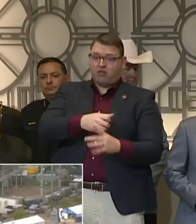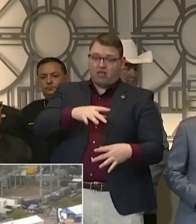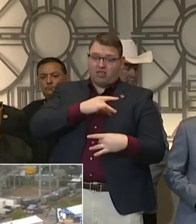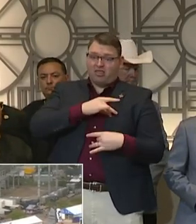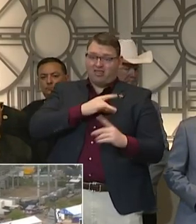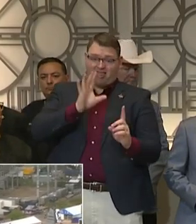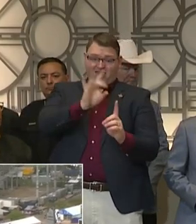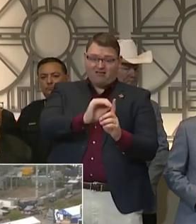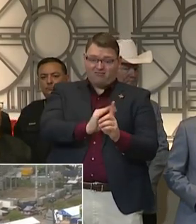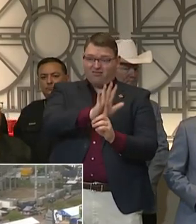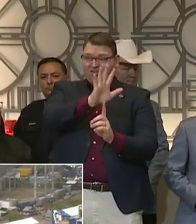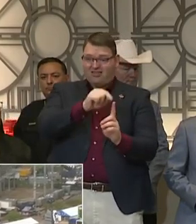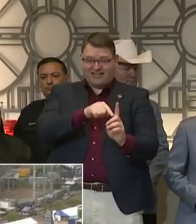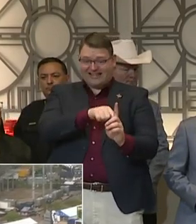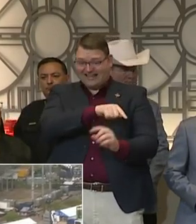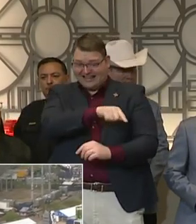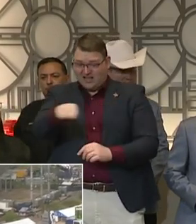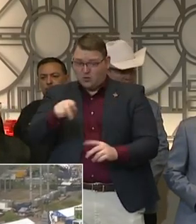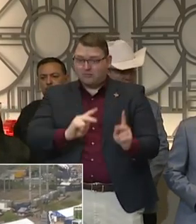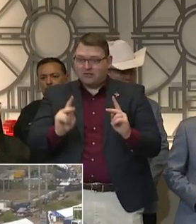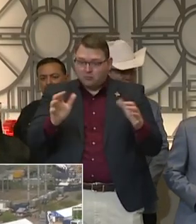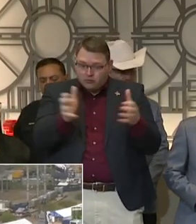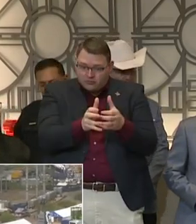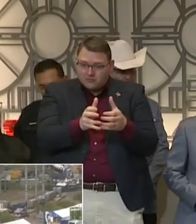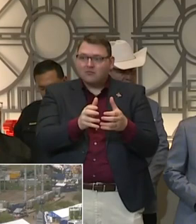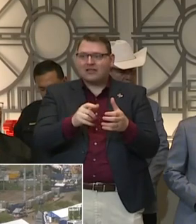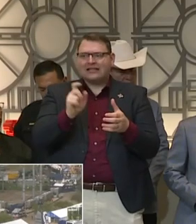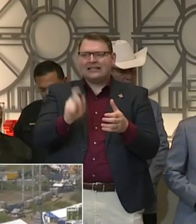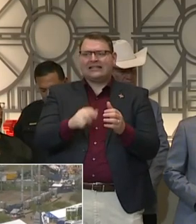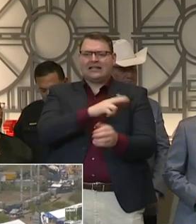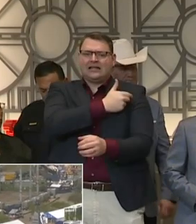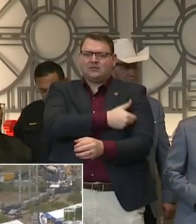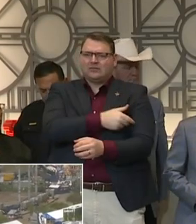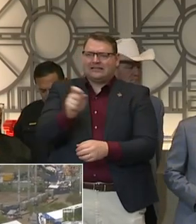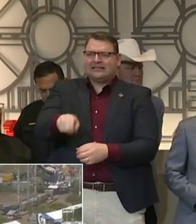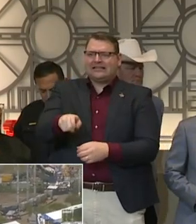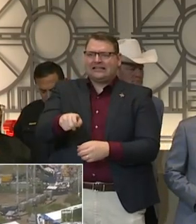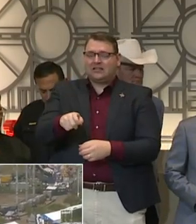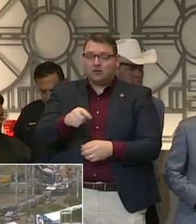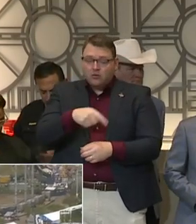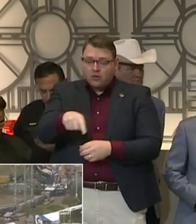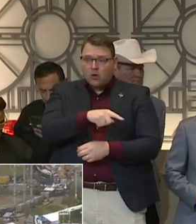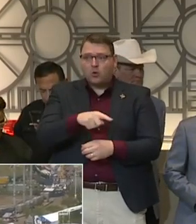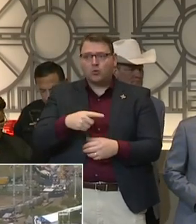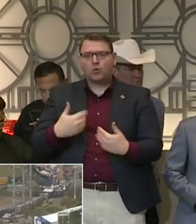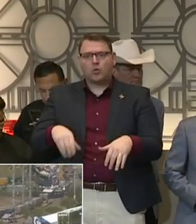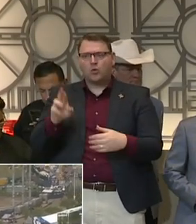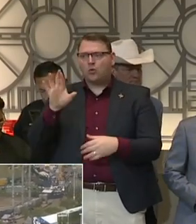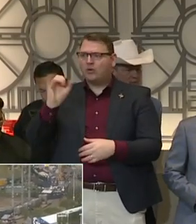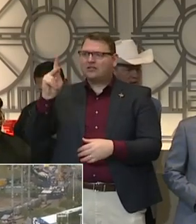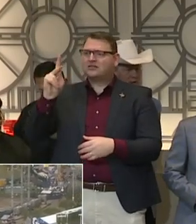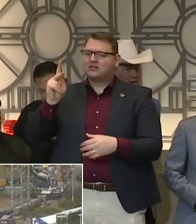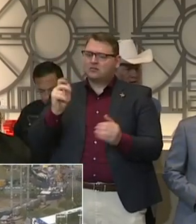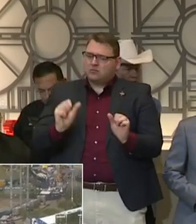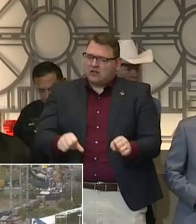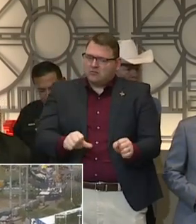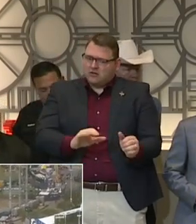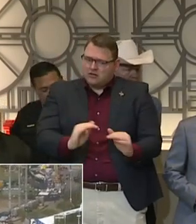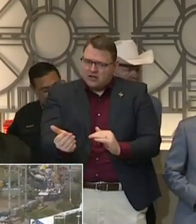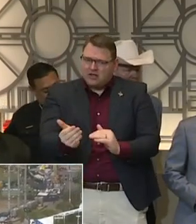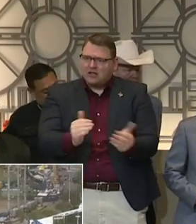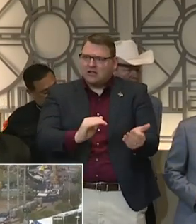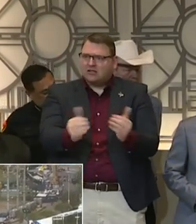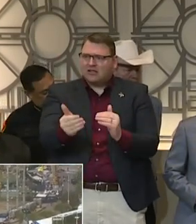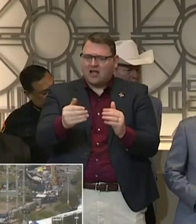affected, the small percentage that may be at risk of dying from this disease. And so we all have to begin putting into